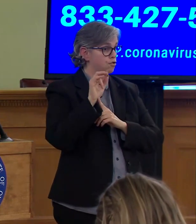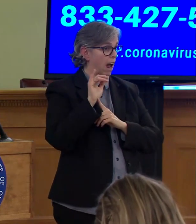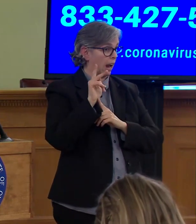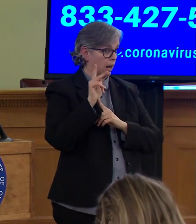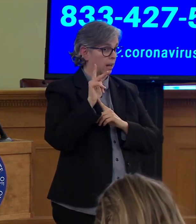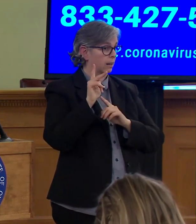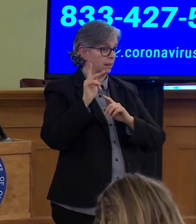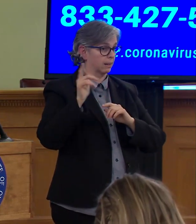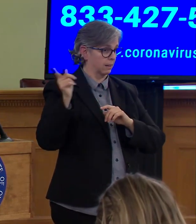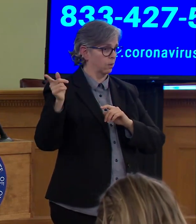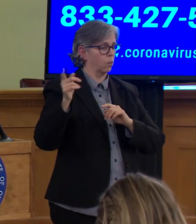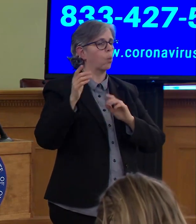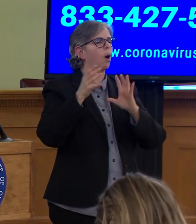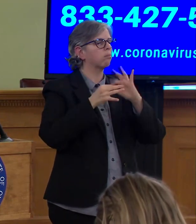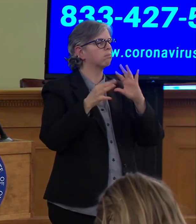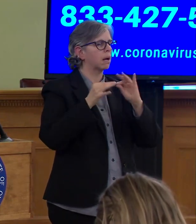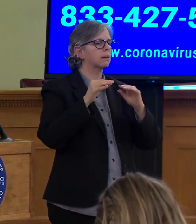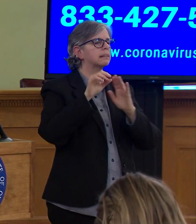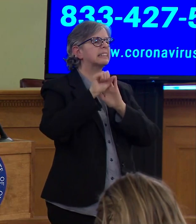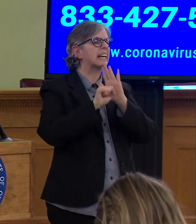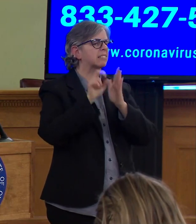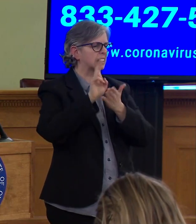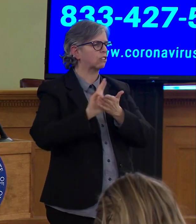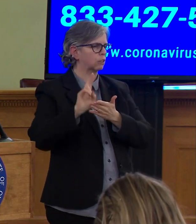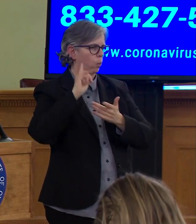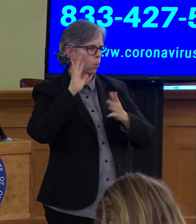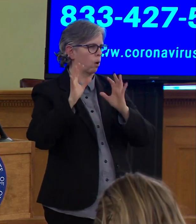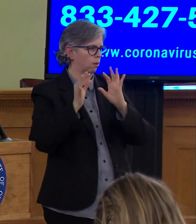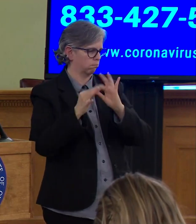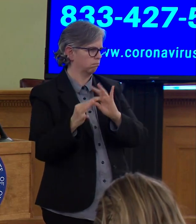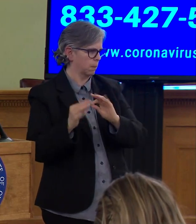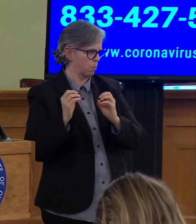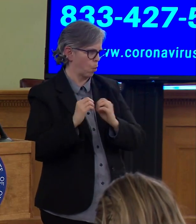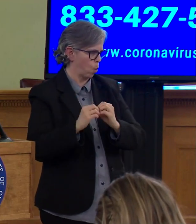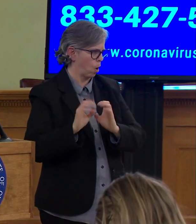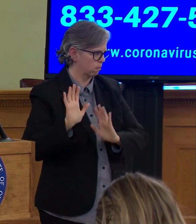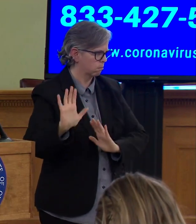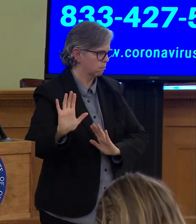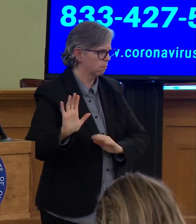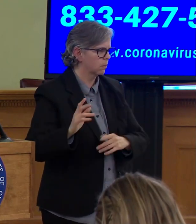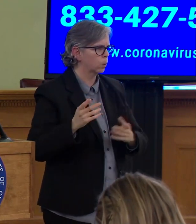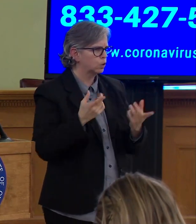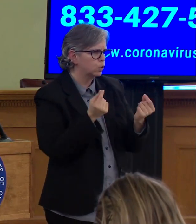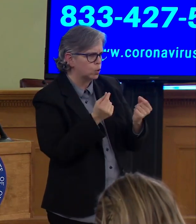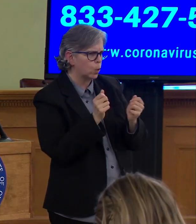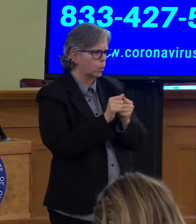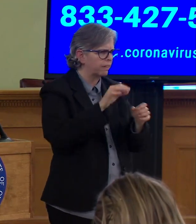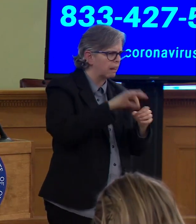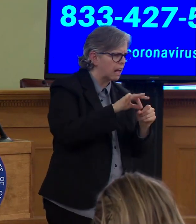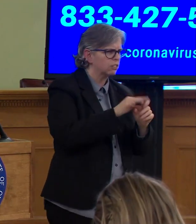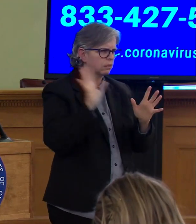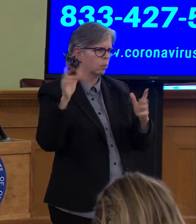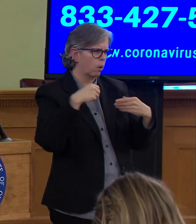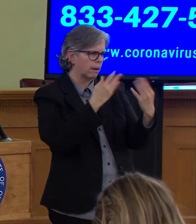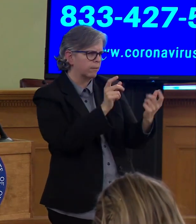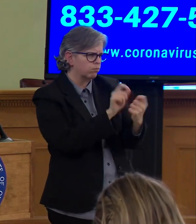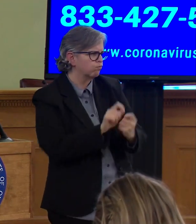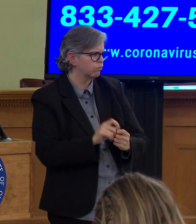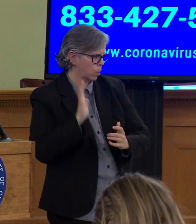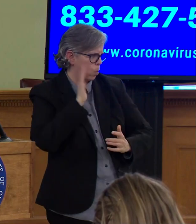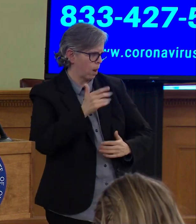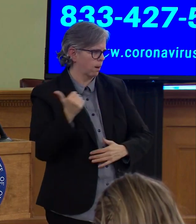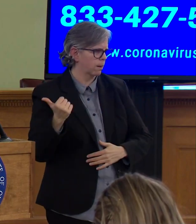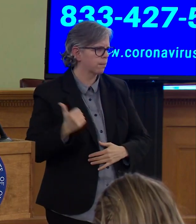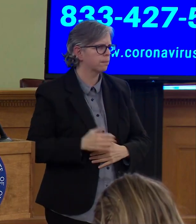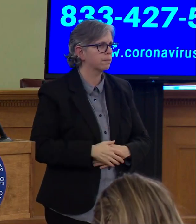there. They'll stay there firmly. And then the voting for others will be able